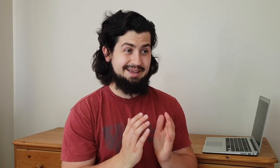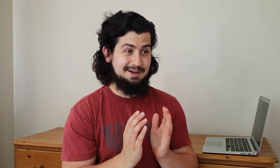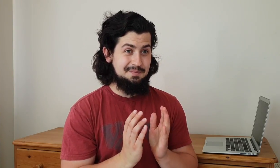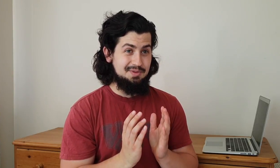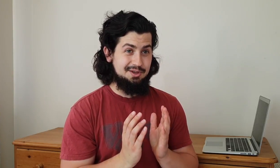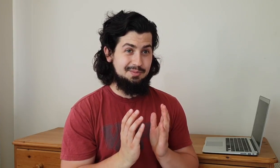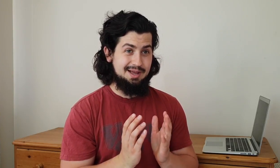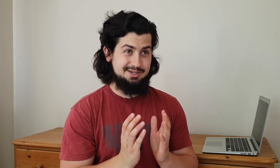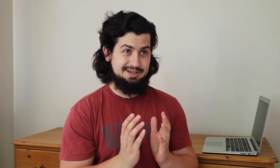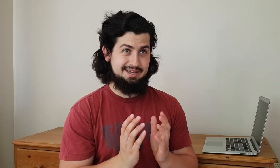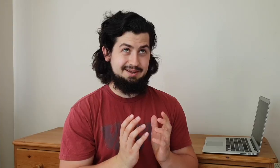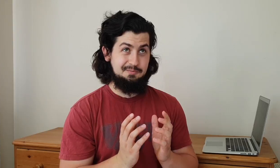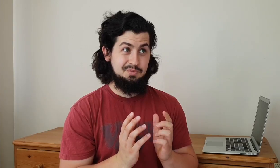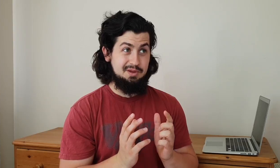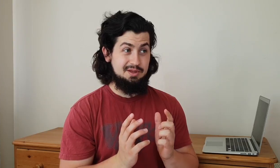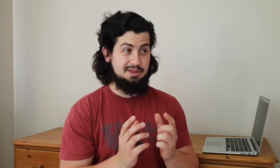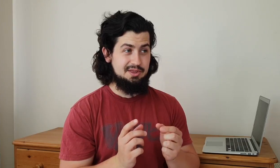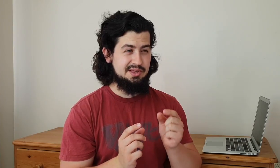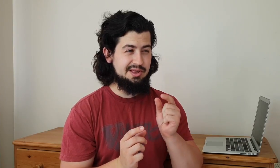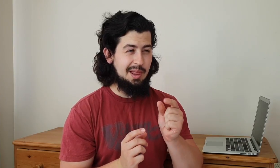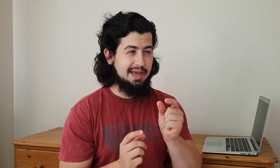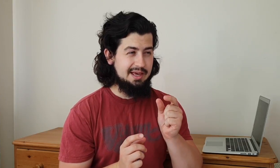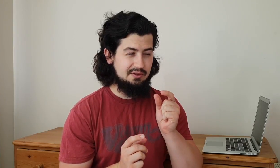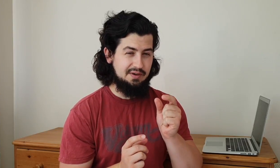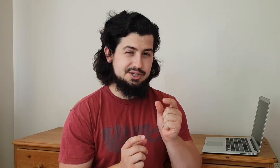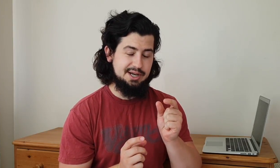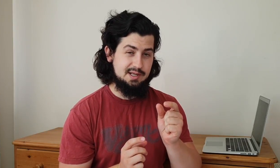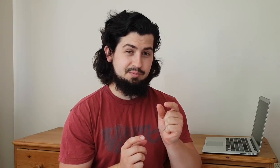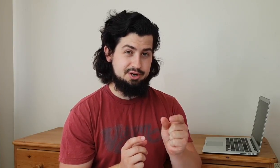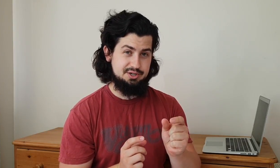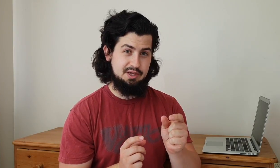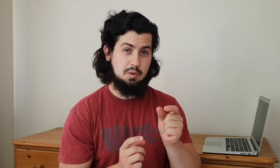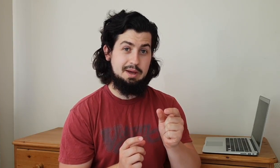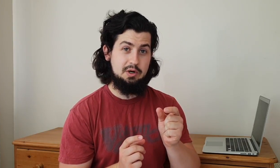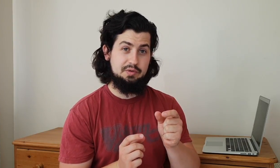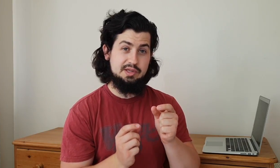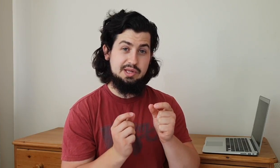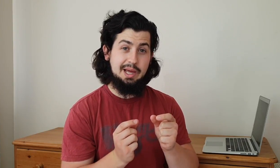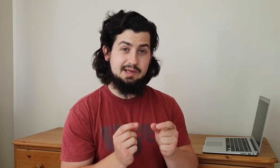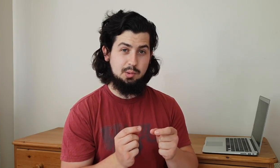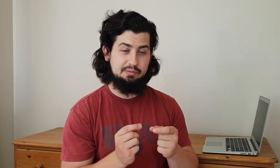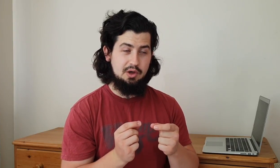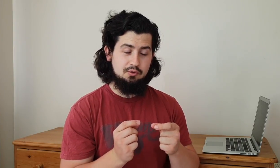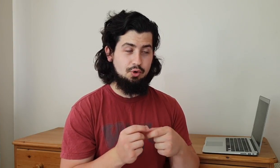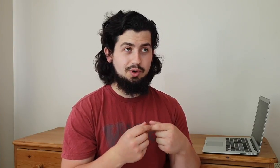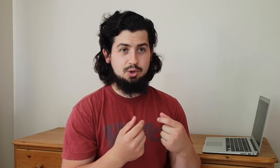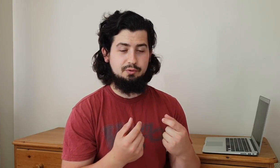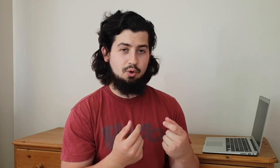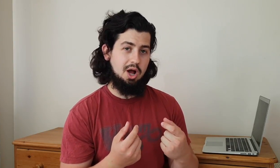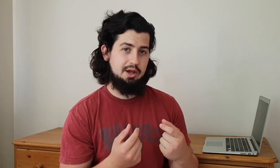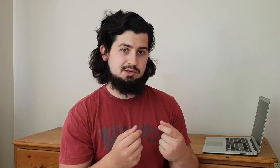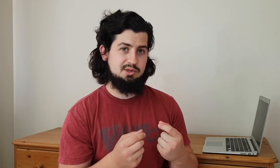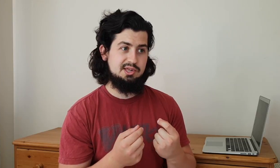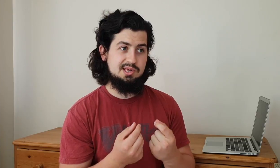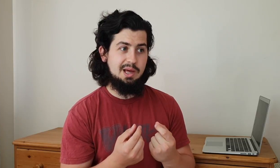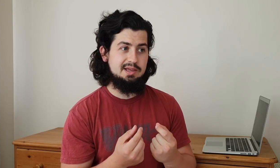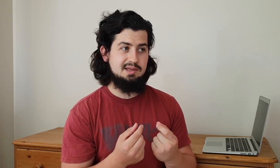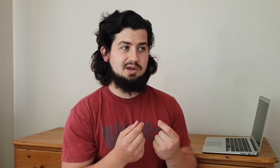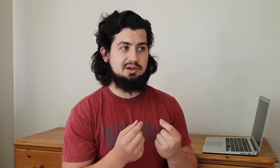you imagine like the slightest facial expression that you make or the slightest sort of rolling of your eyes the slightest kind